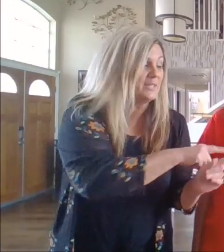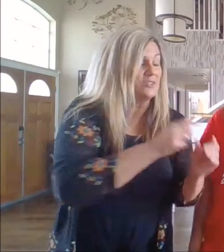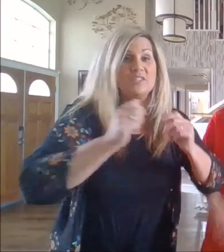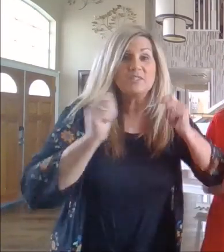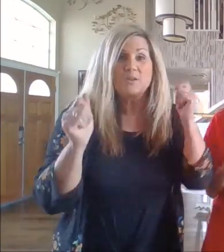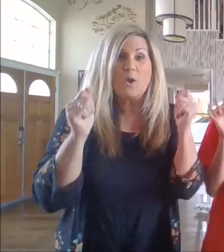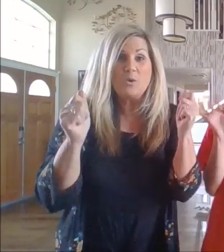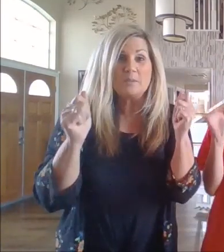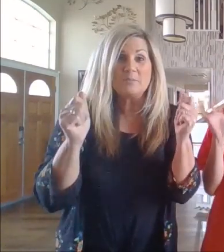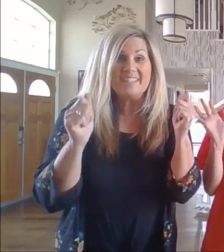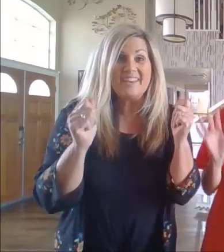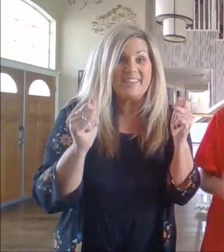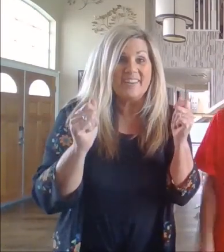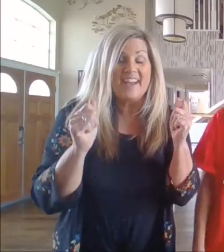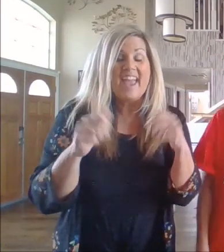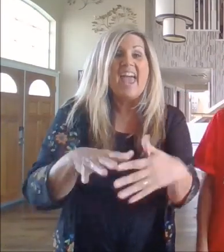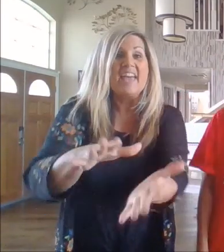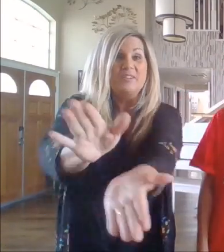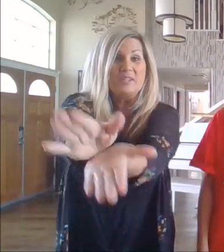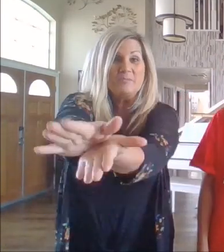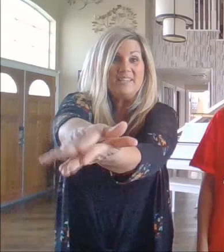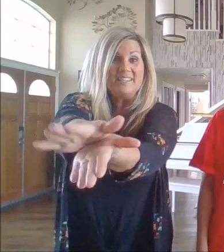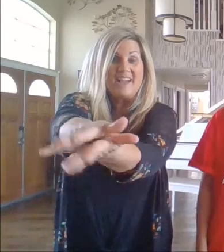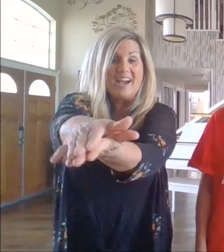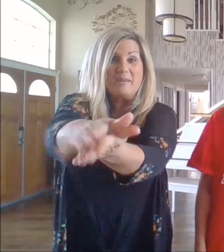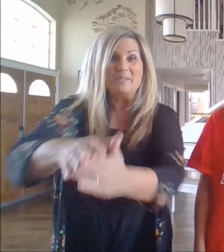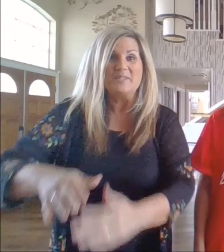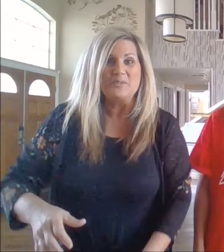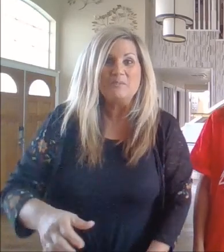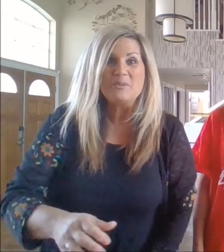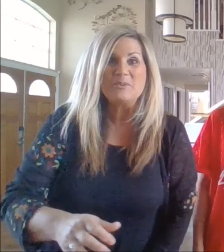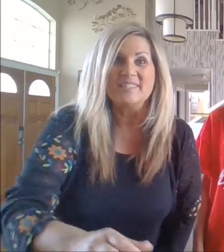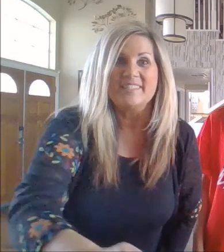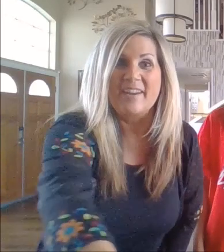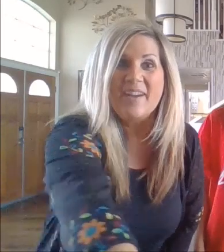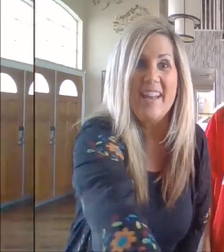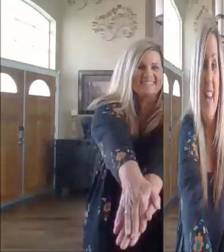because she's gonna hold up the letter, and look at me, because I'm gonna do the motions. Get ready!